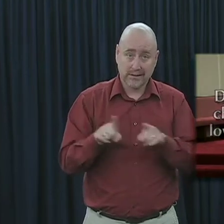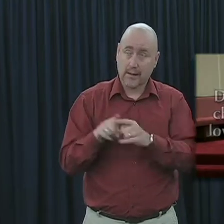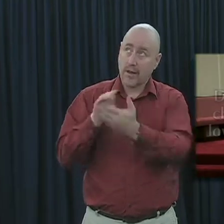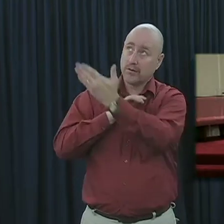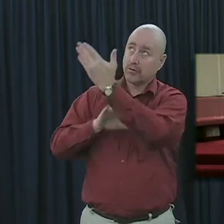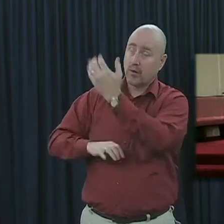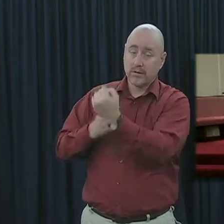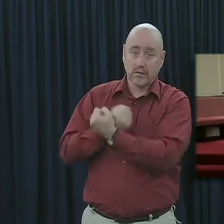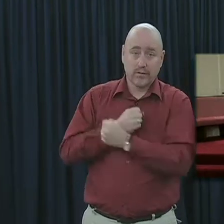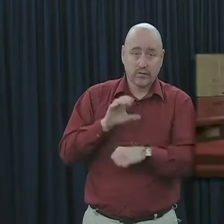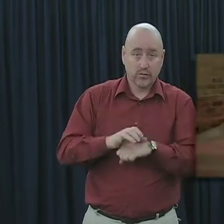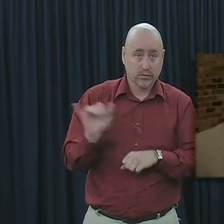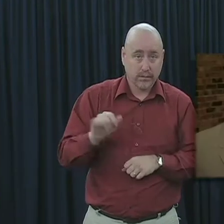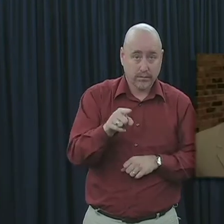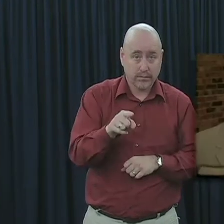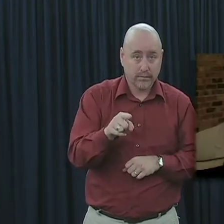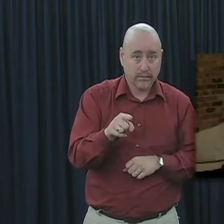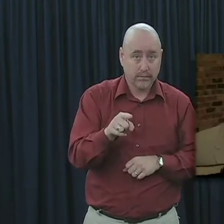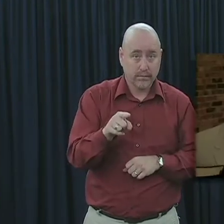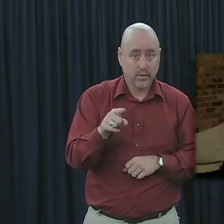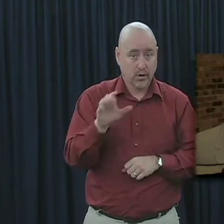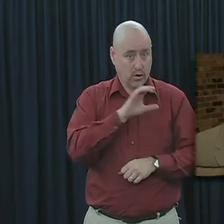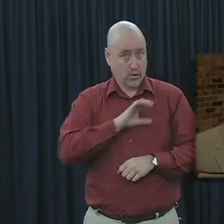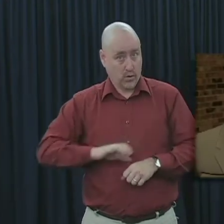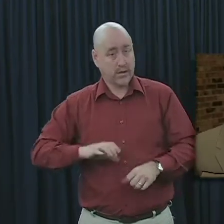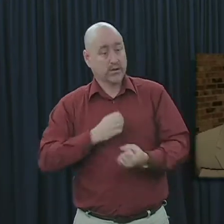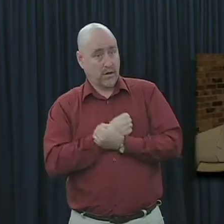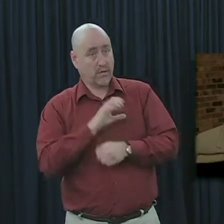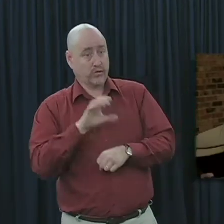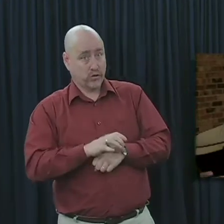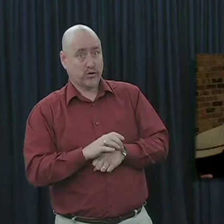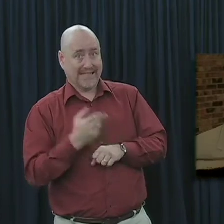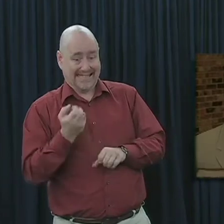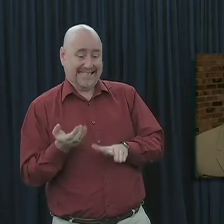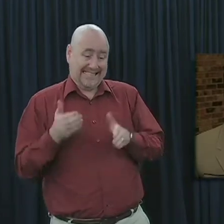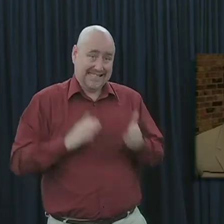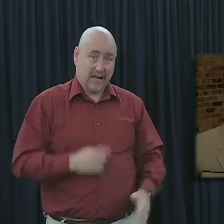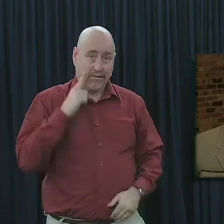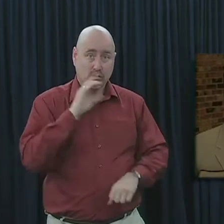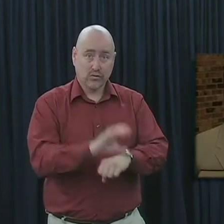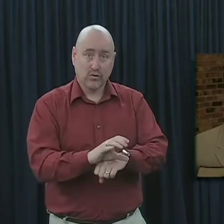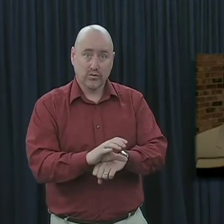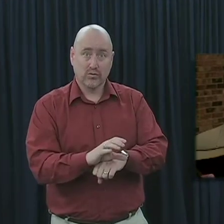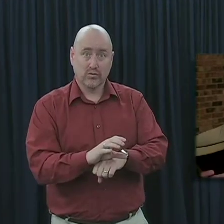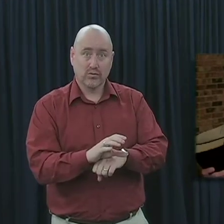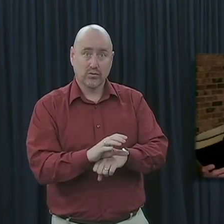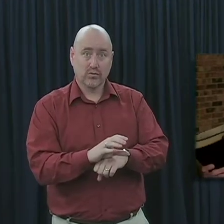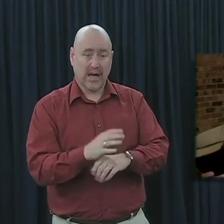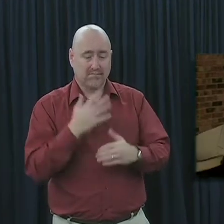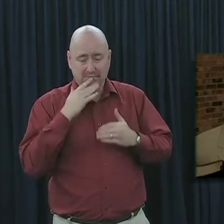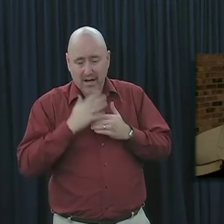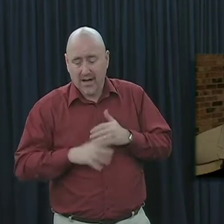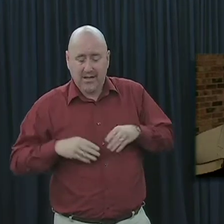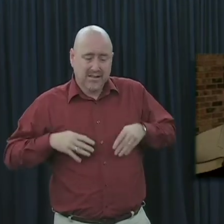Christ loved the church? Since Christ loved the church enough to shed his blood for it and to die on its behalf,